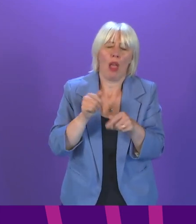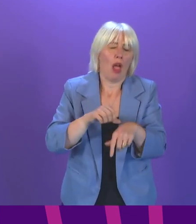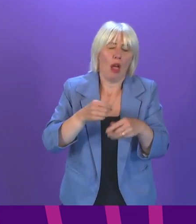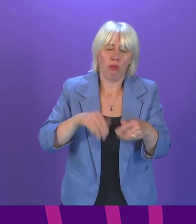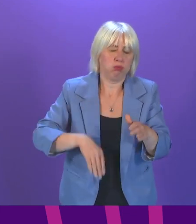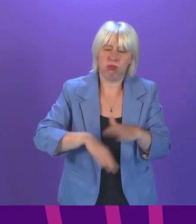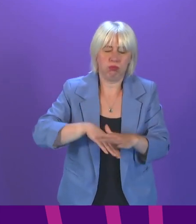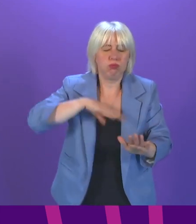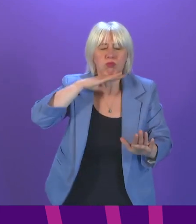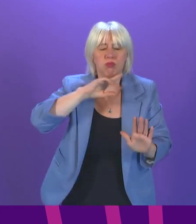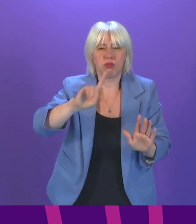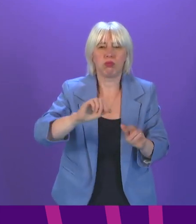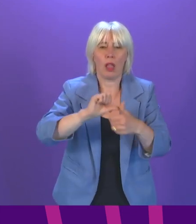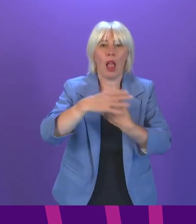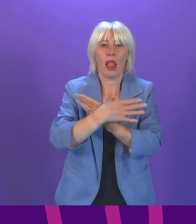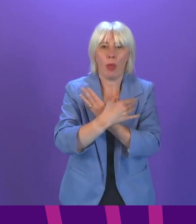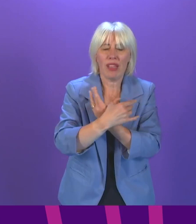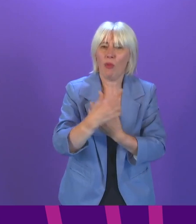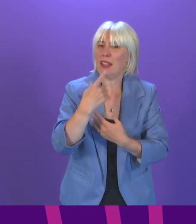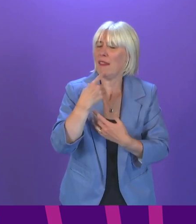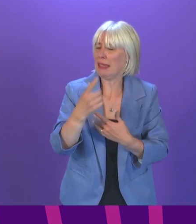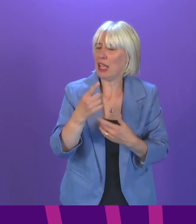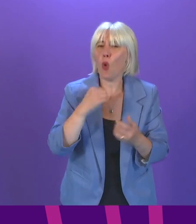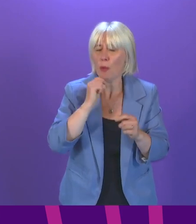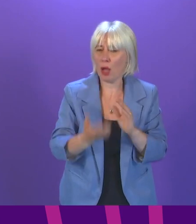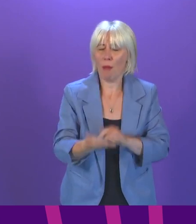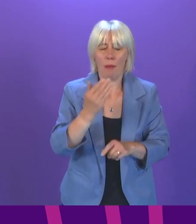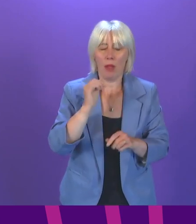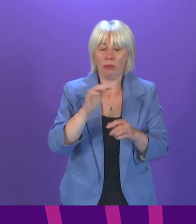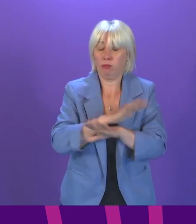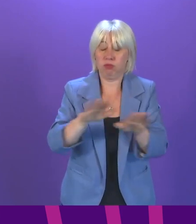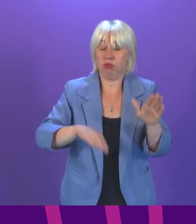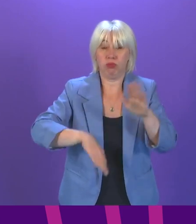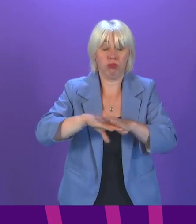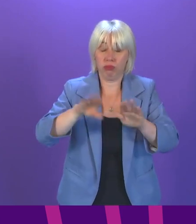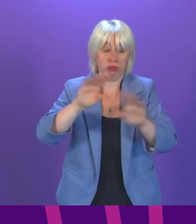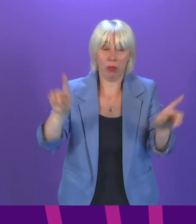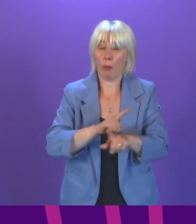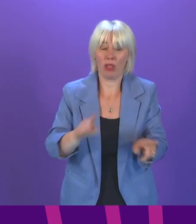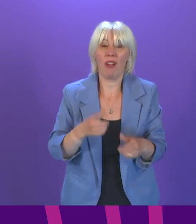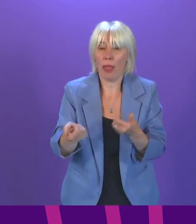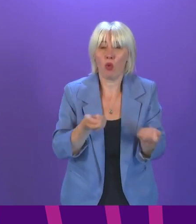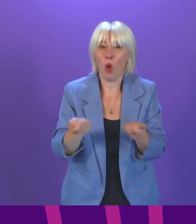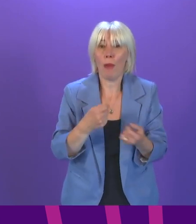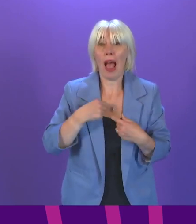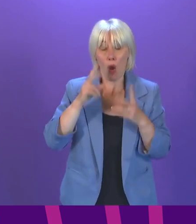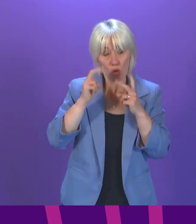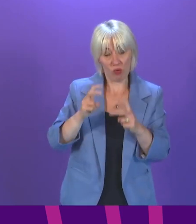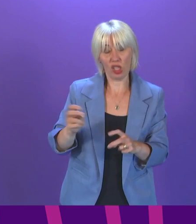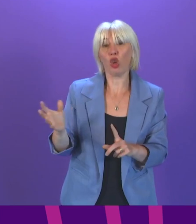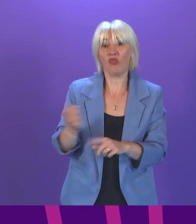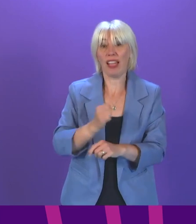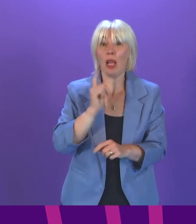Liberal Democrats have been warning about the system approaching meltdown all summer. Our research found positive cases